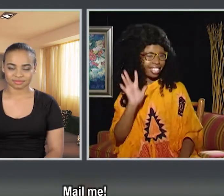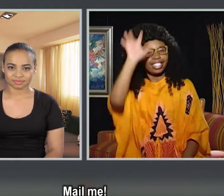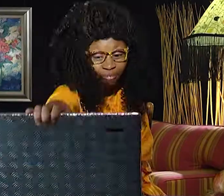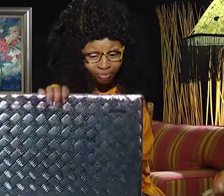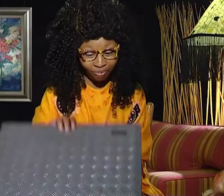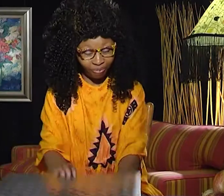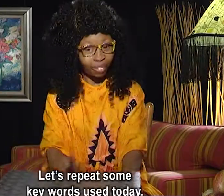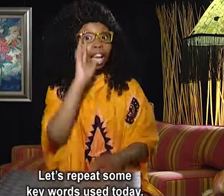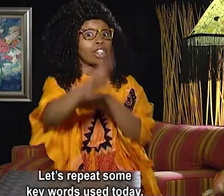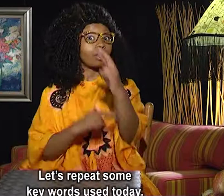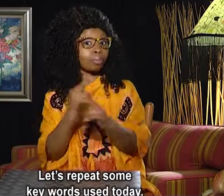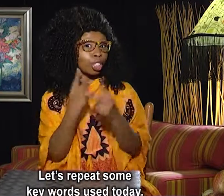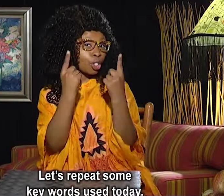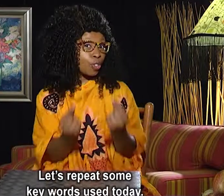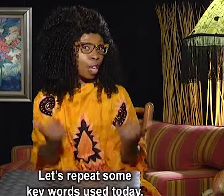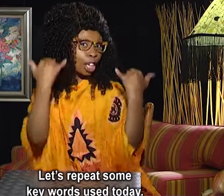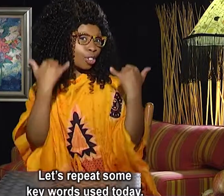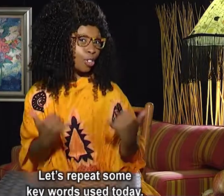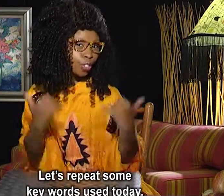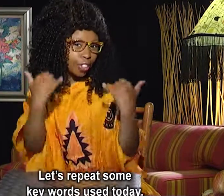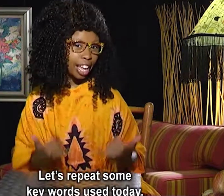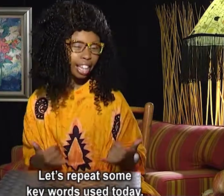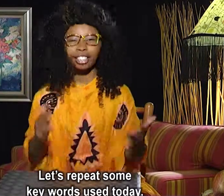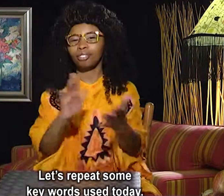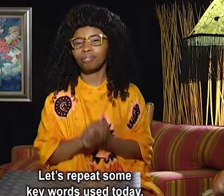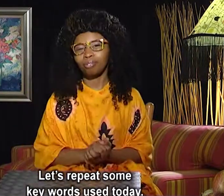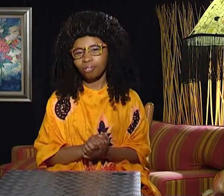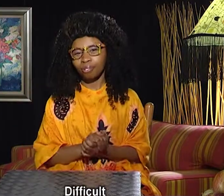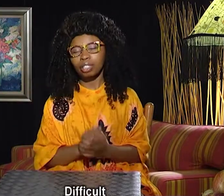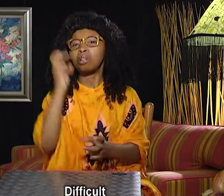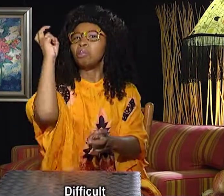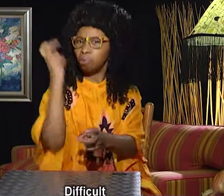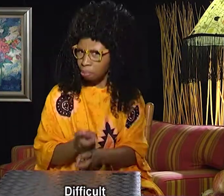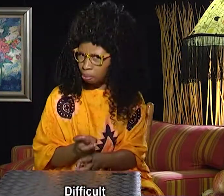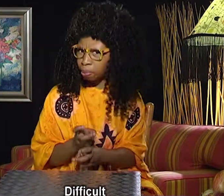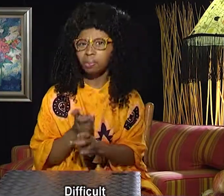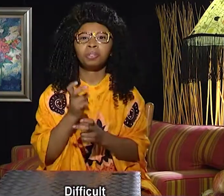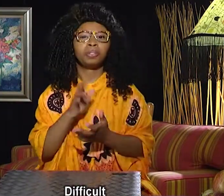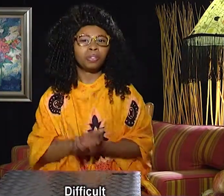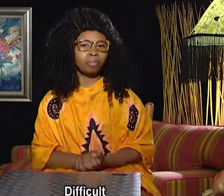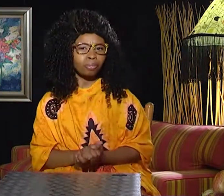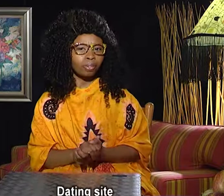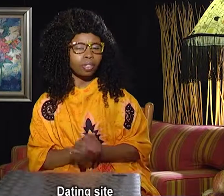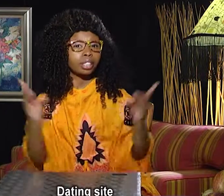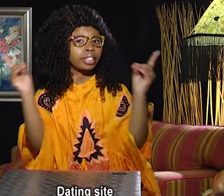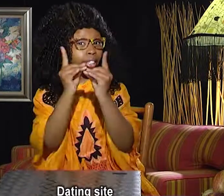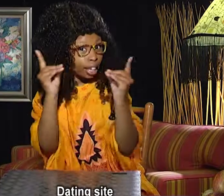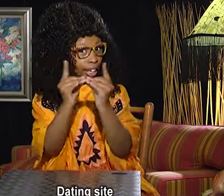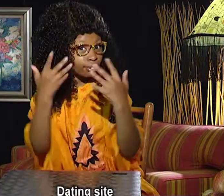Let's repeat some key words used today. Difficult Dating site